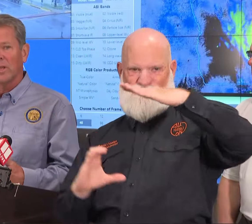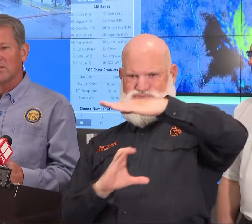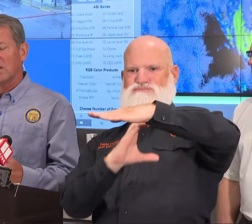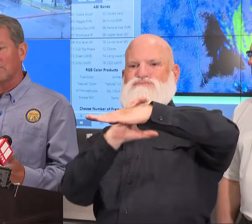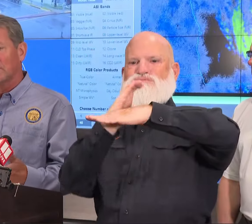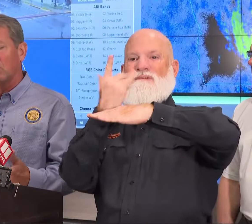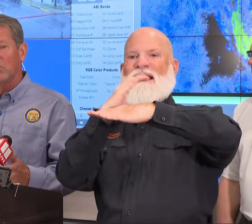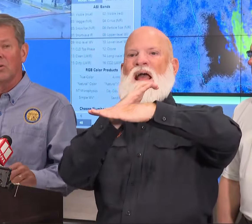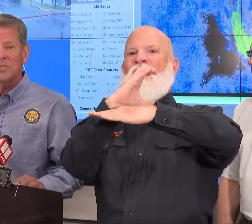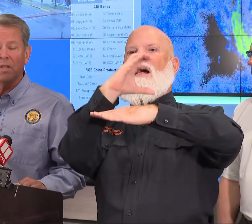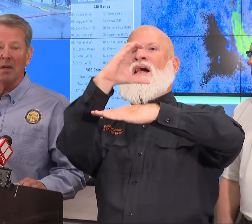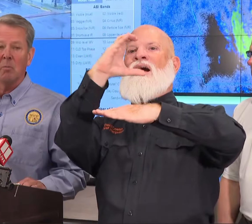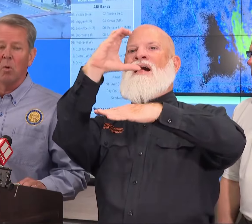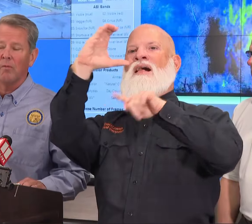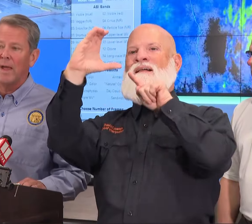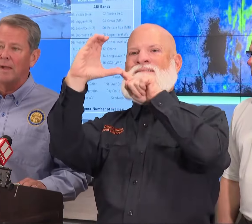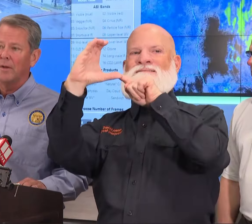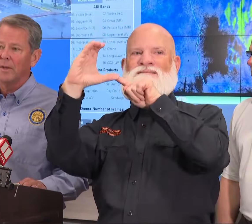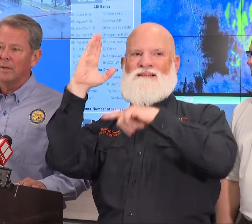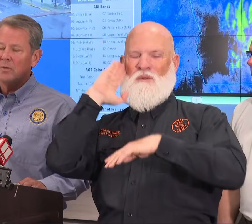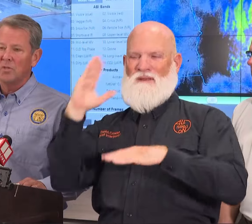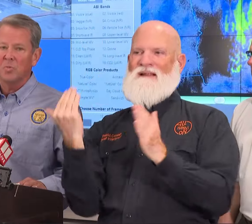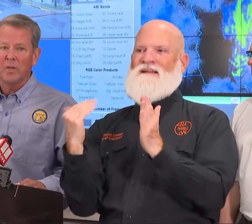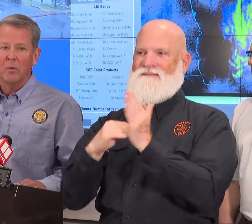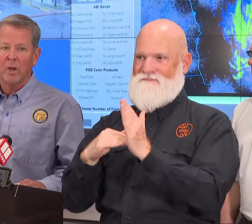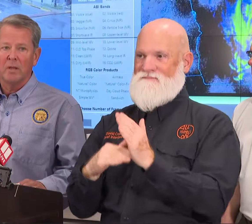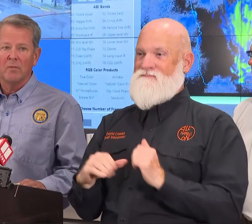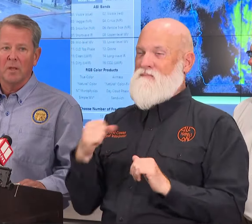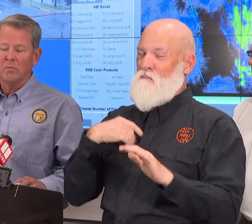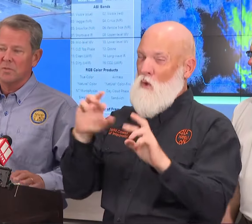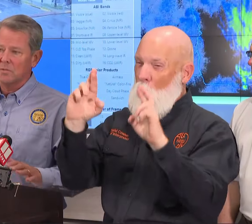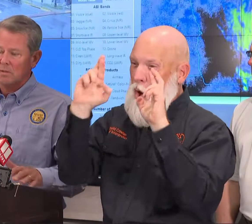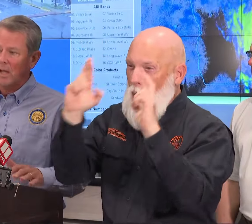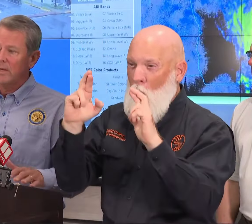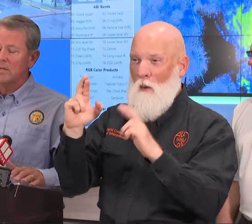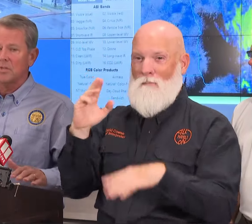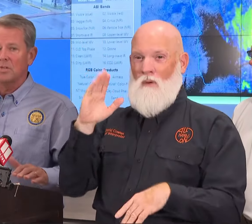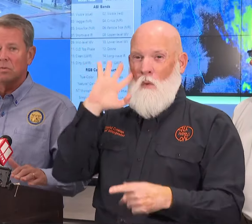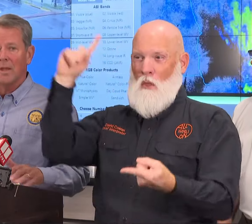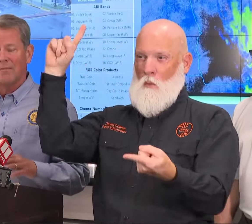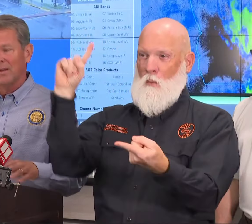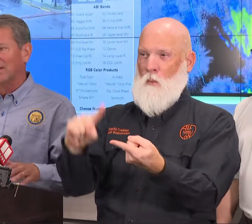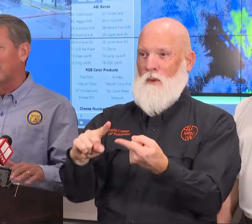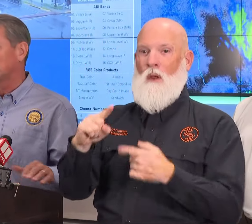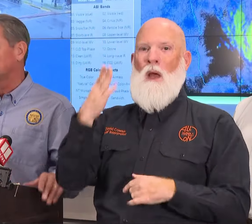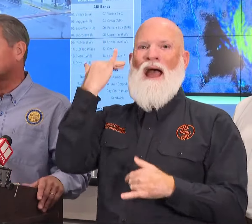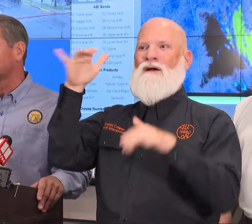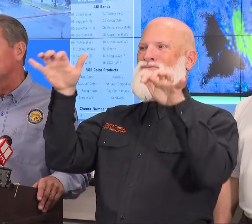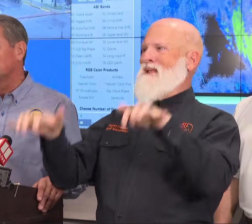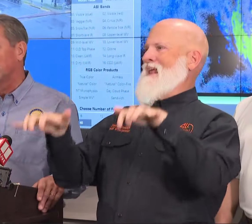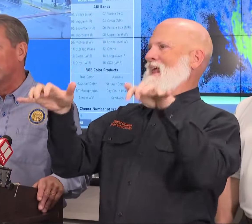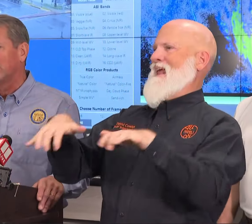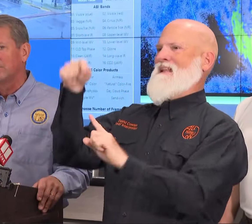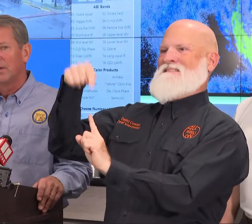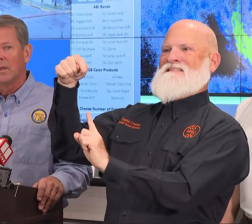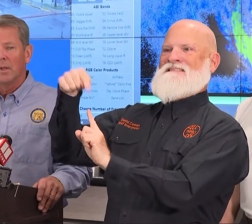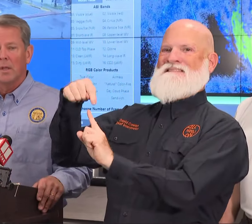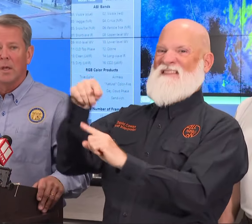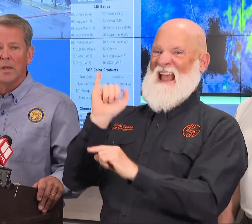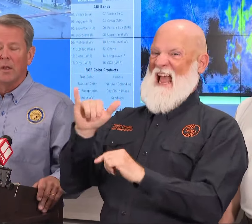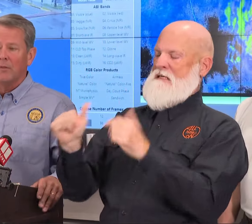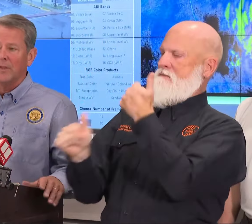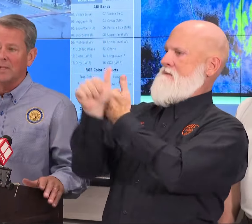stronger winds, hopefully we won't see any more of that. It'll just be a rain event, which there's a lot of issues with that. Very dangerous with trees falling